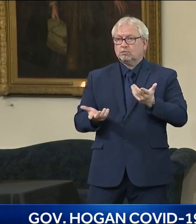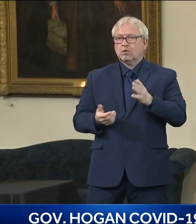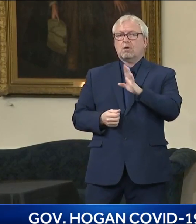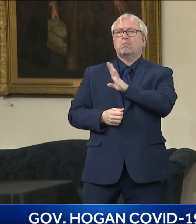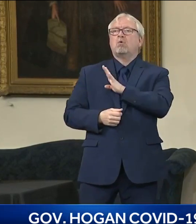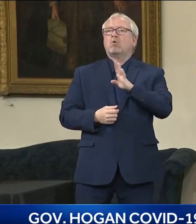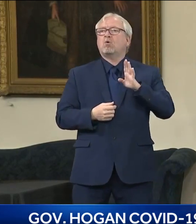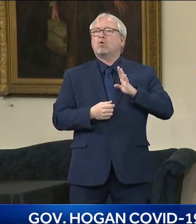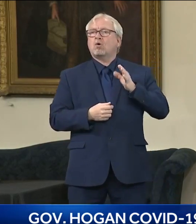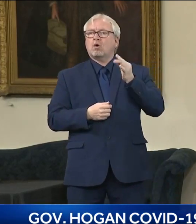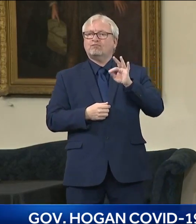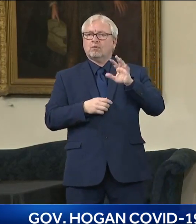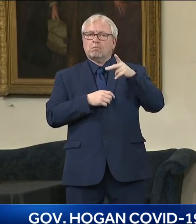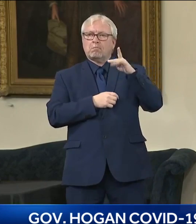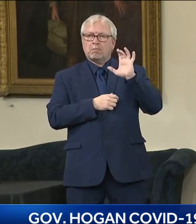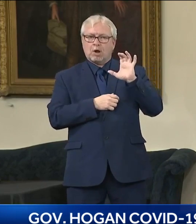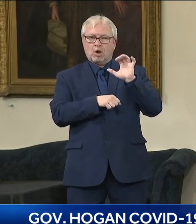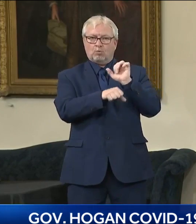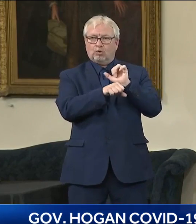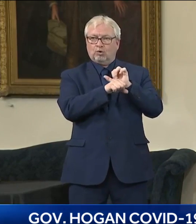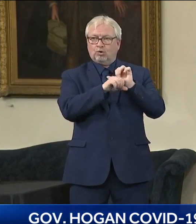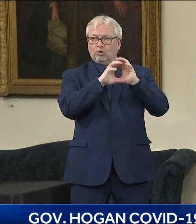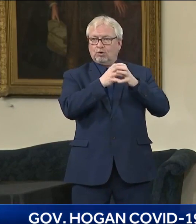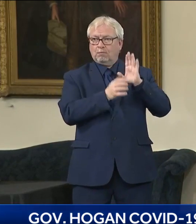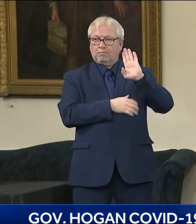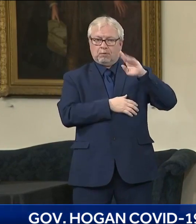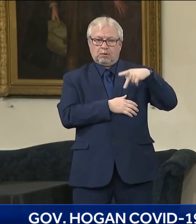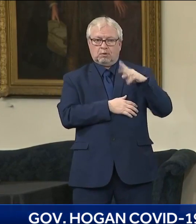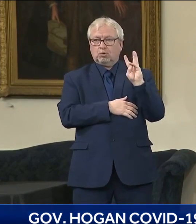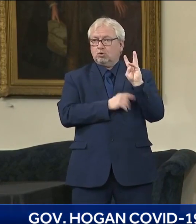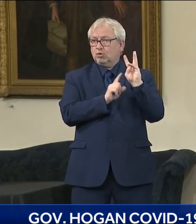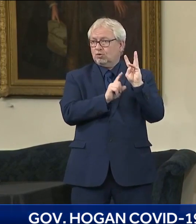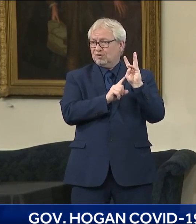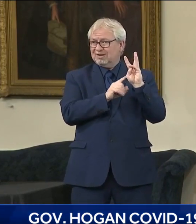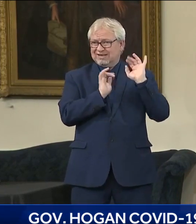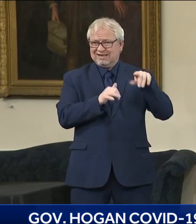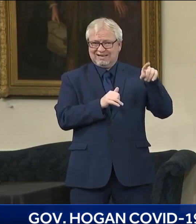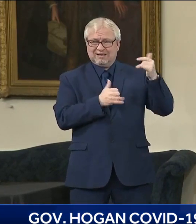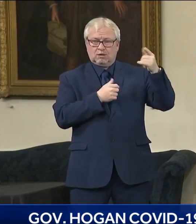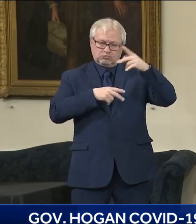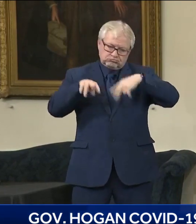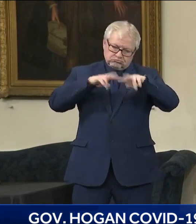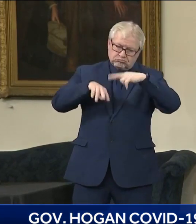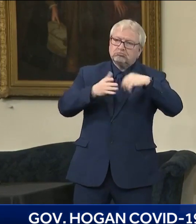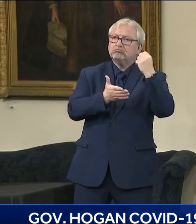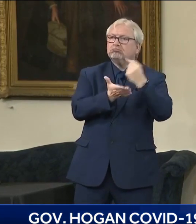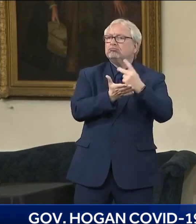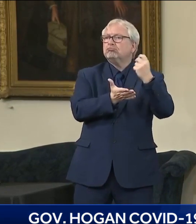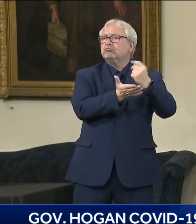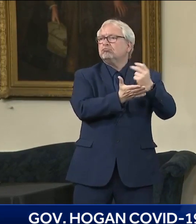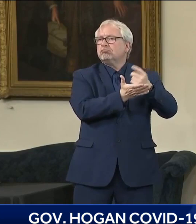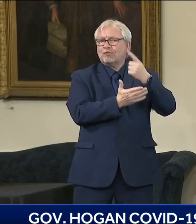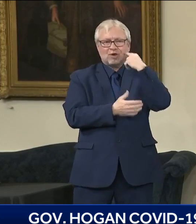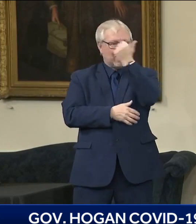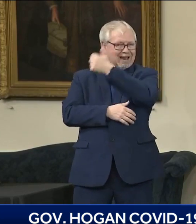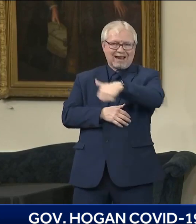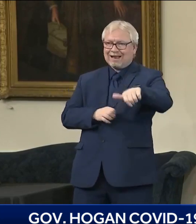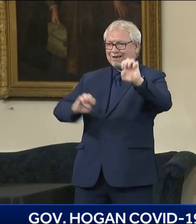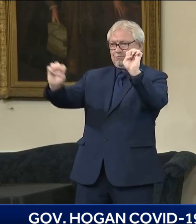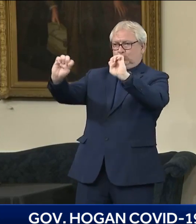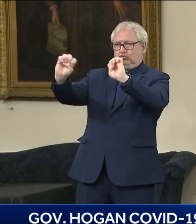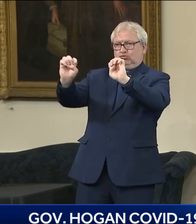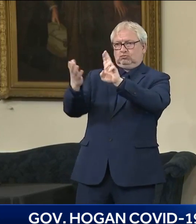facilities needed, where could we claw them back and reallocate, who's doing a better job of actually getting the doses in arms. They